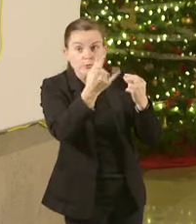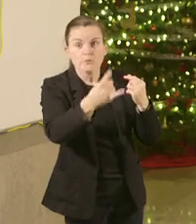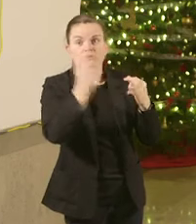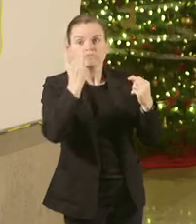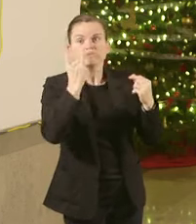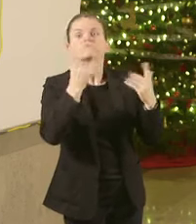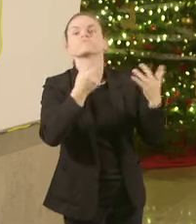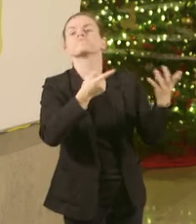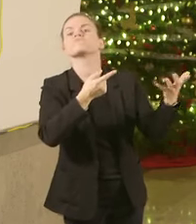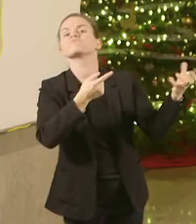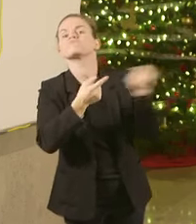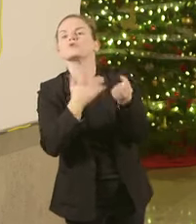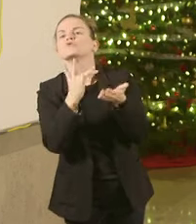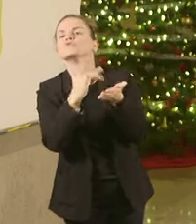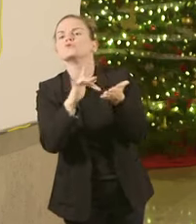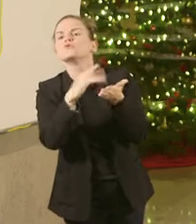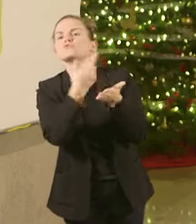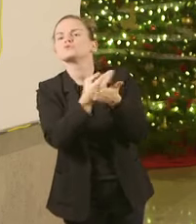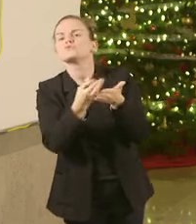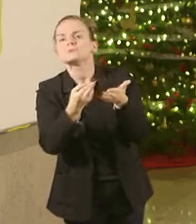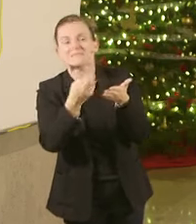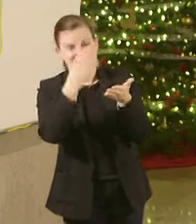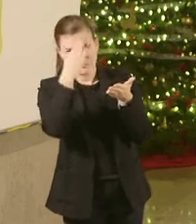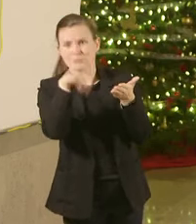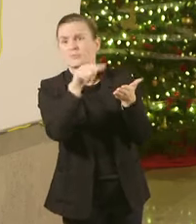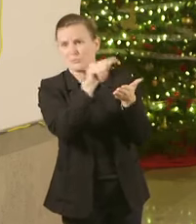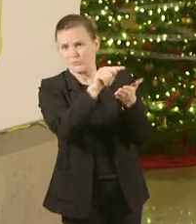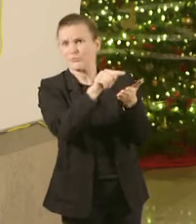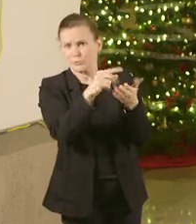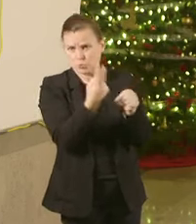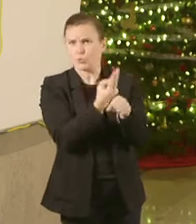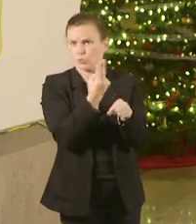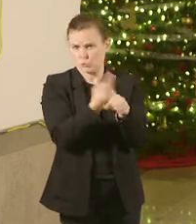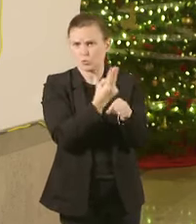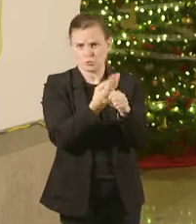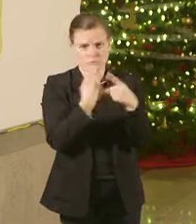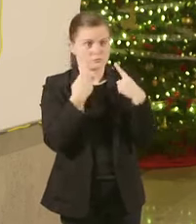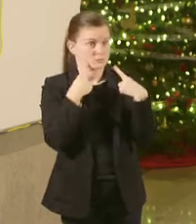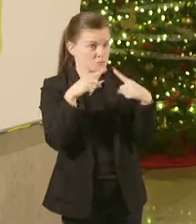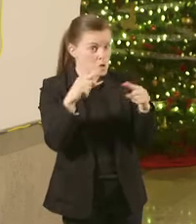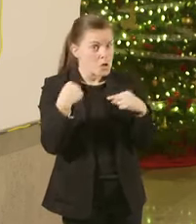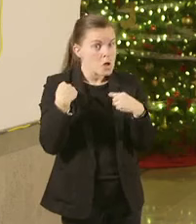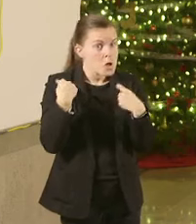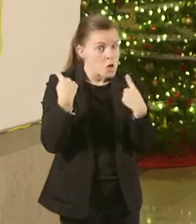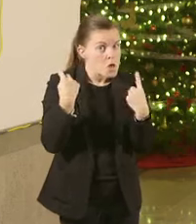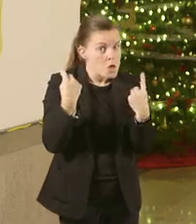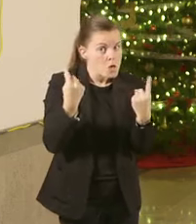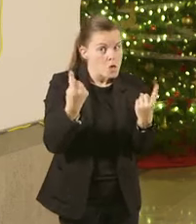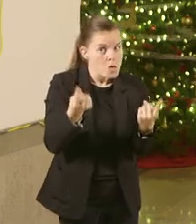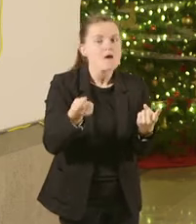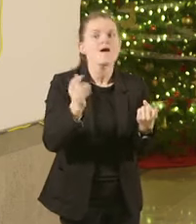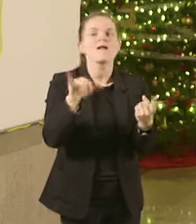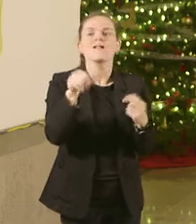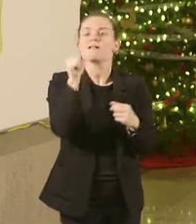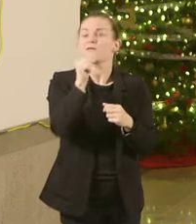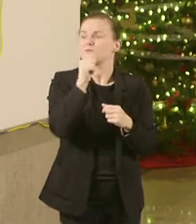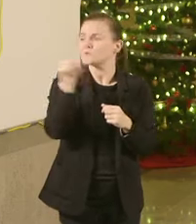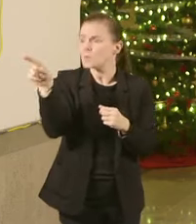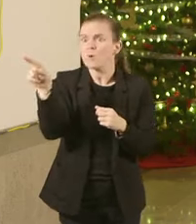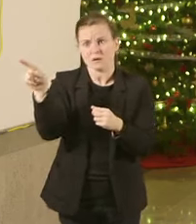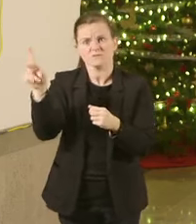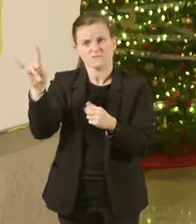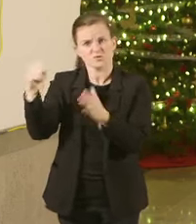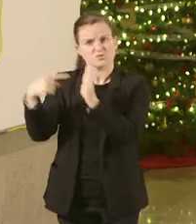resources we know that they've actually utilized and it's worked? And I think one of the things where they've been in Arizona before we know that had a very